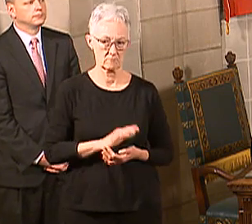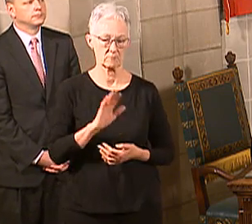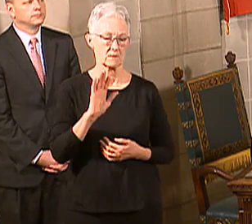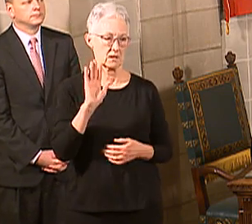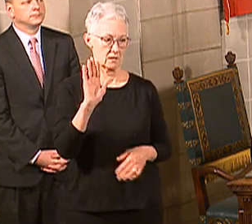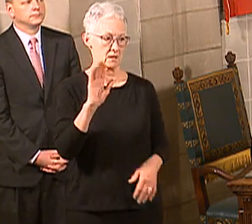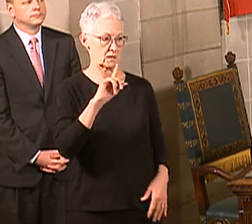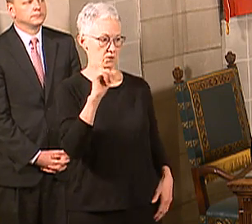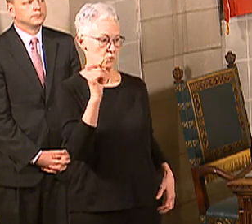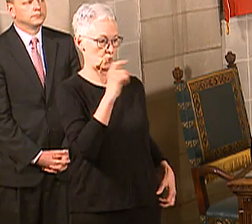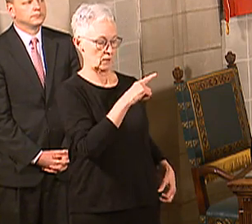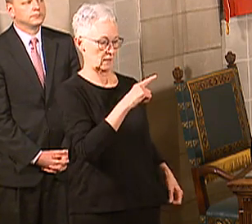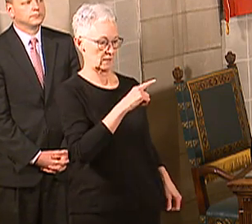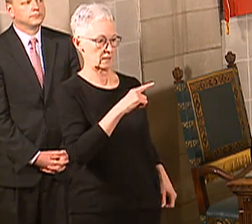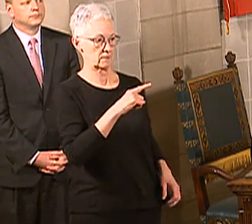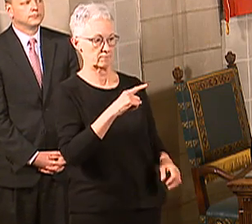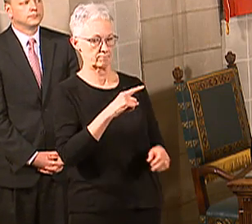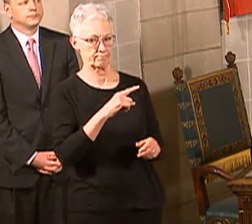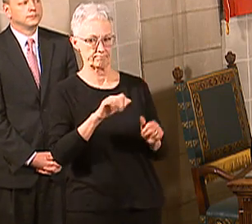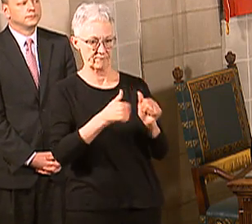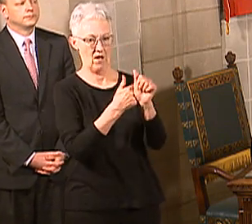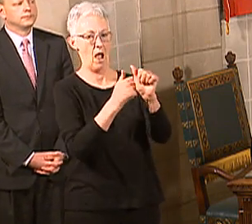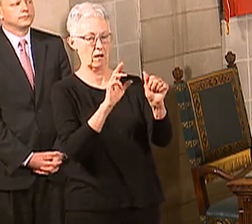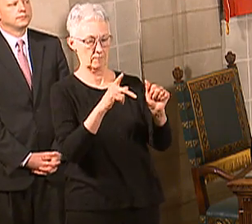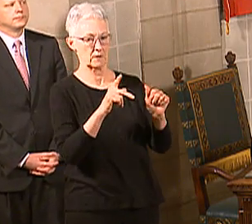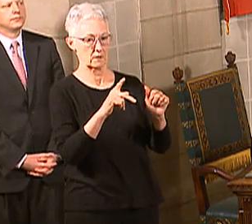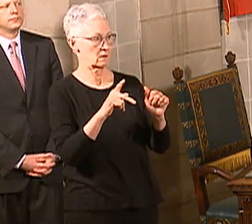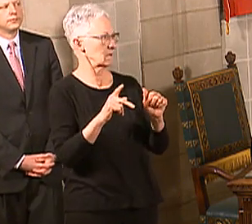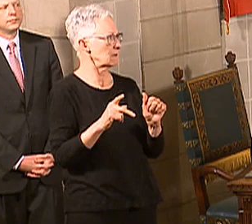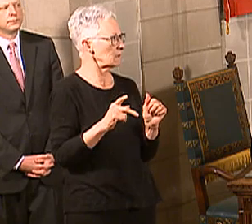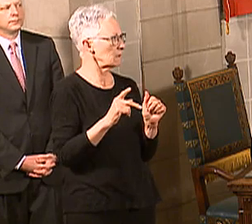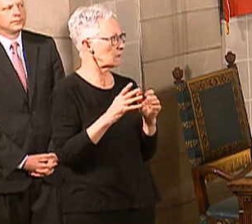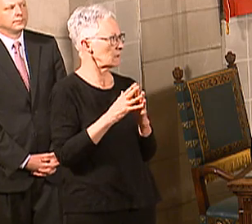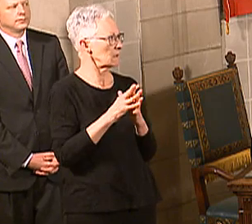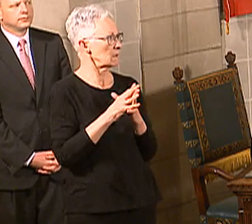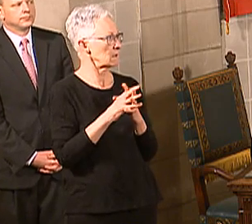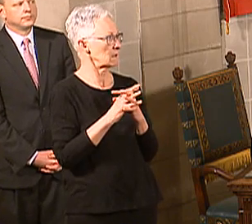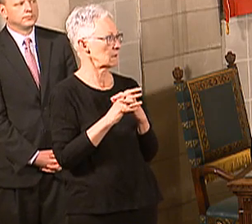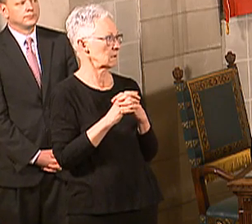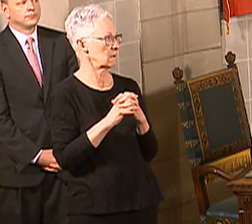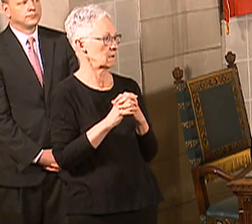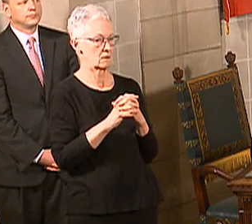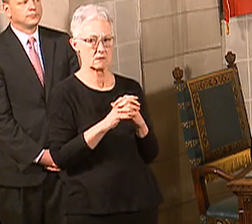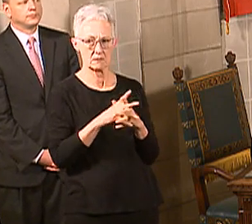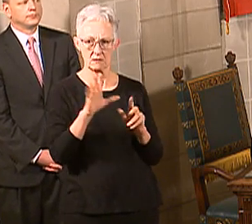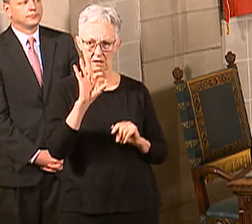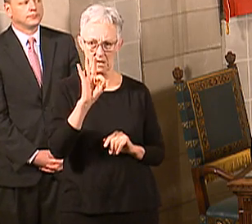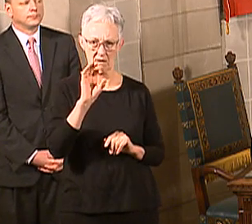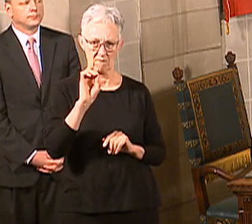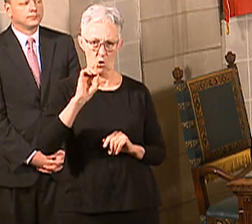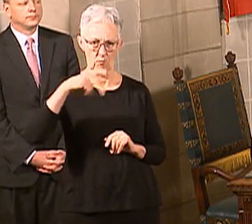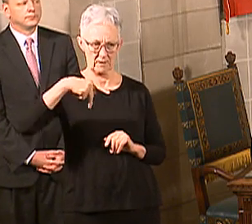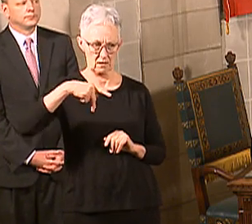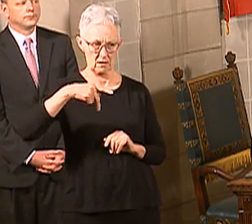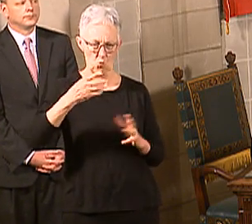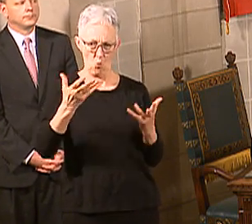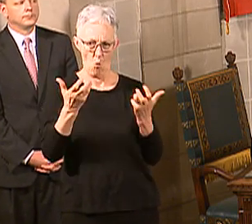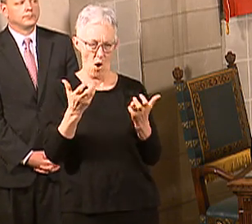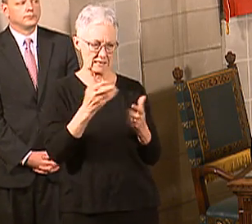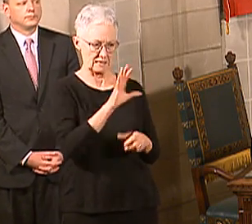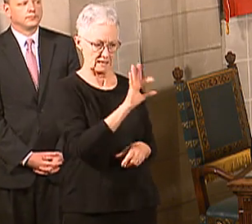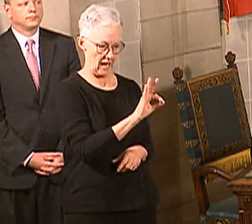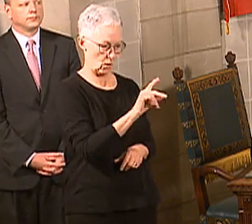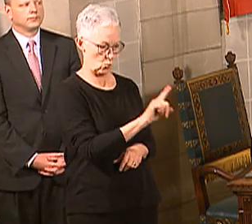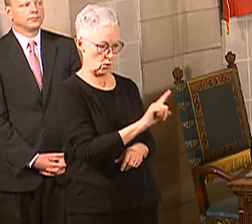Chris Burbach is asking an additional follow-up question with regard to, can you repeat that again, Taylor? So FOP wants 911 centers to be given